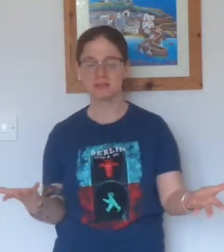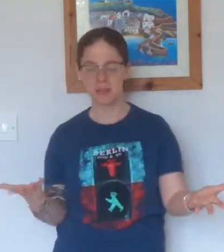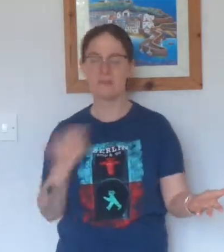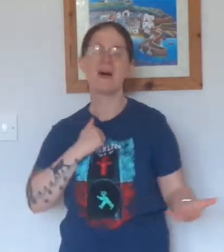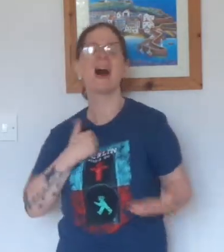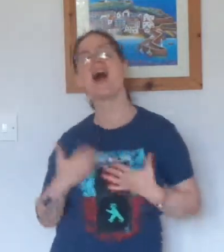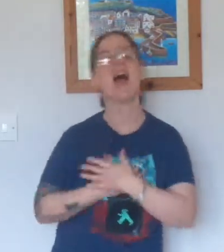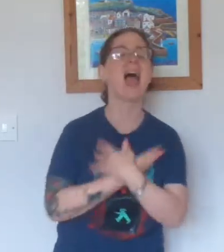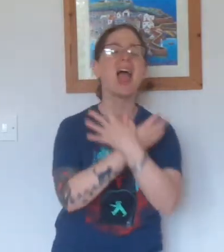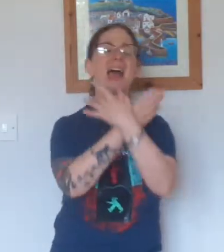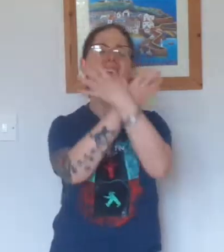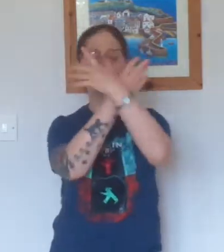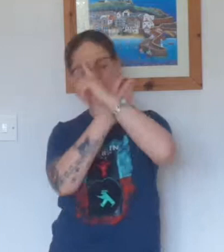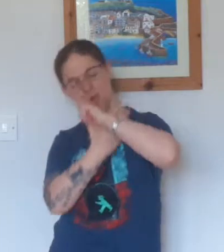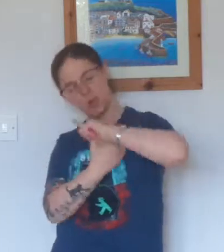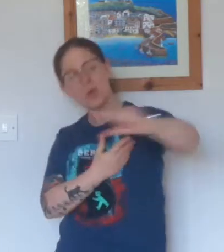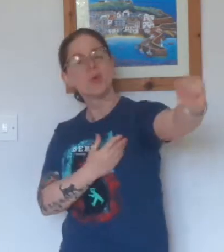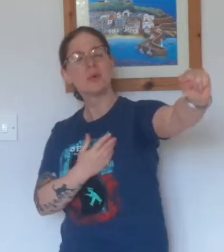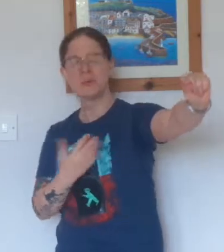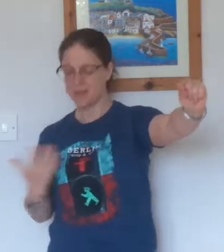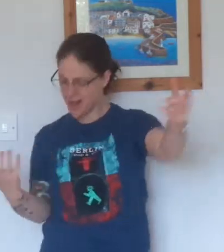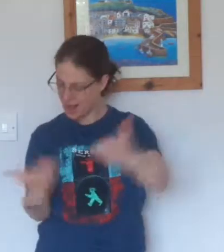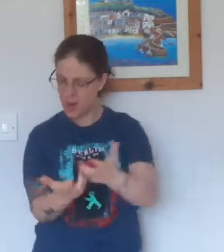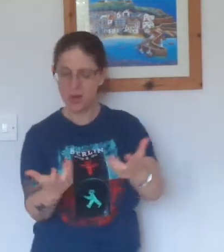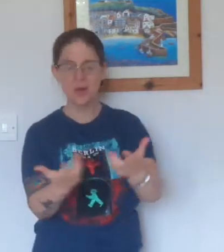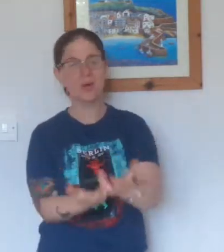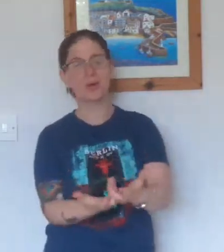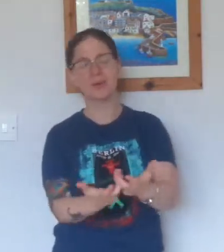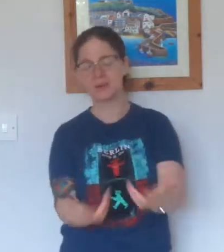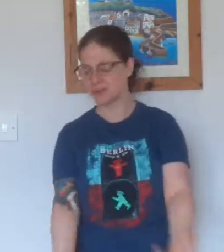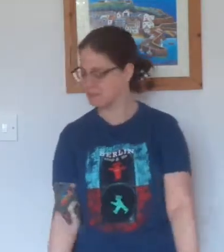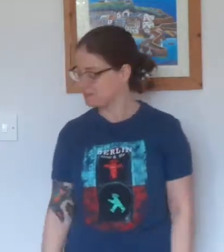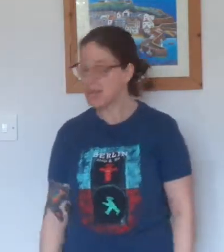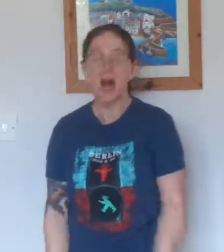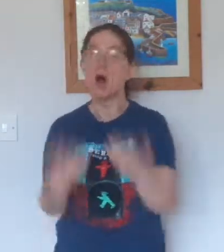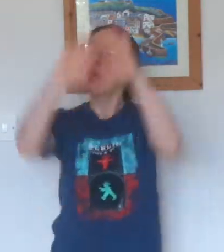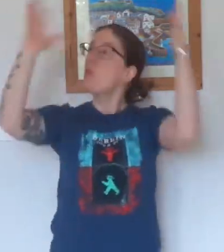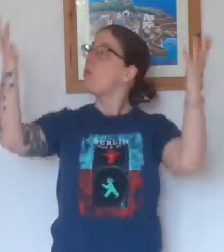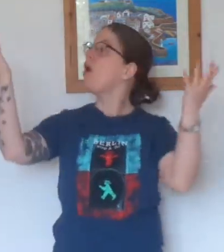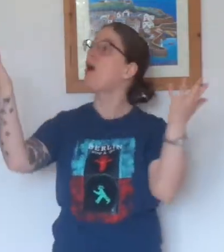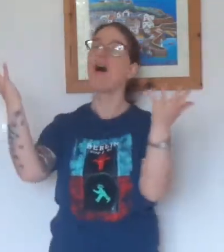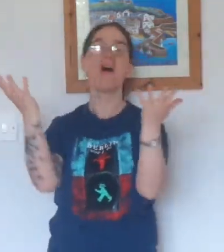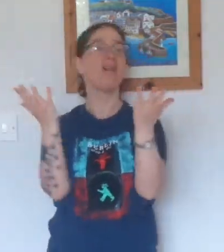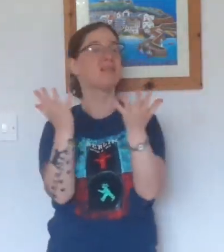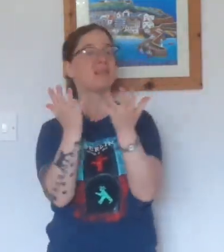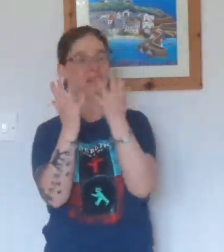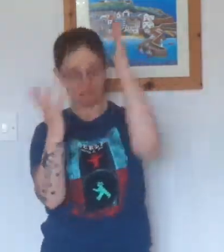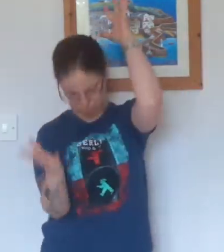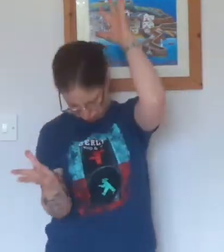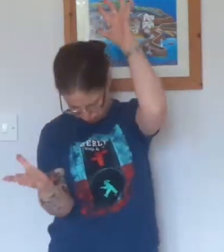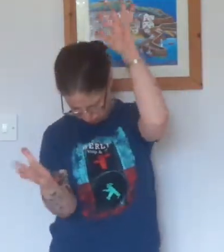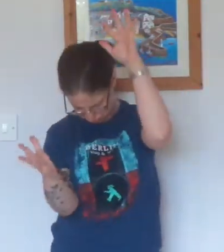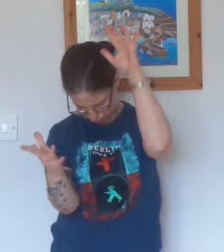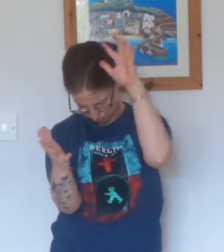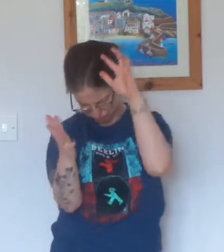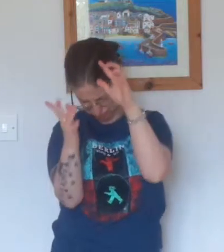my pain don't go away? Now my world is just a-tumbling